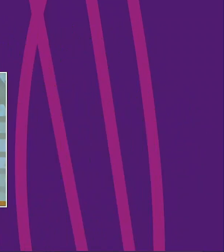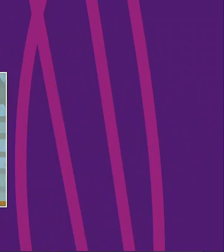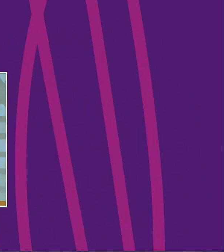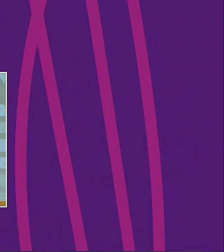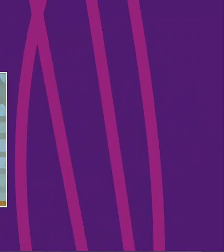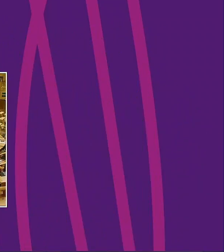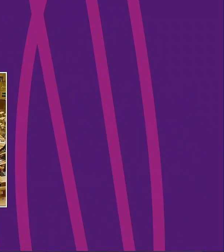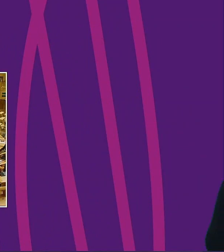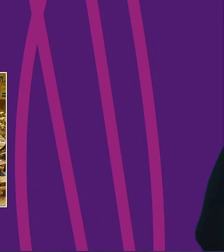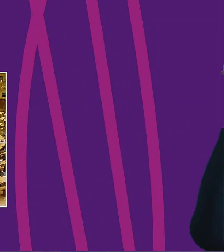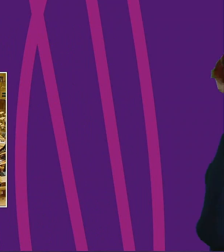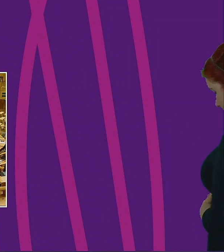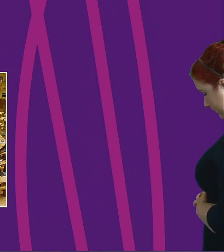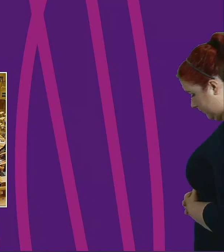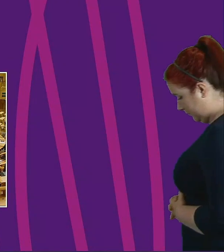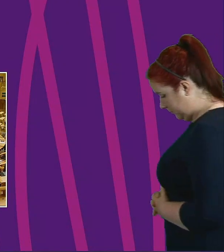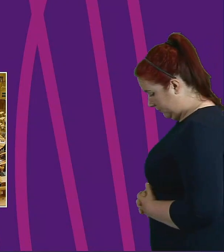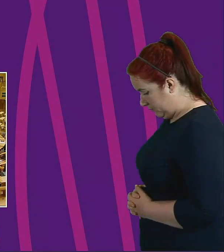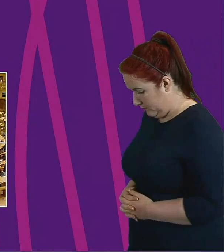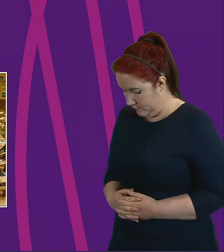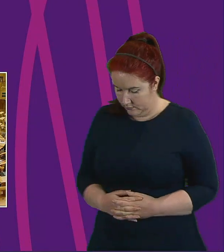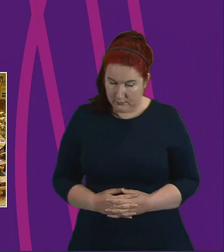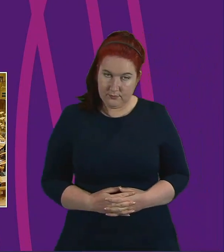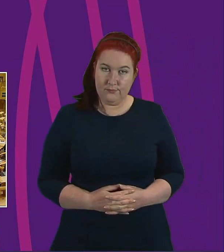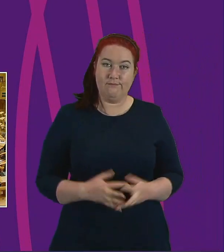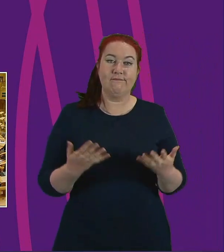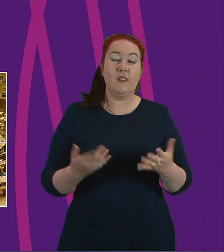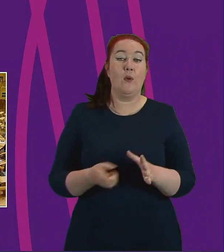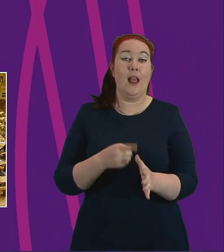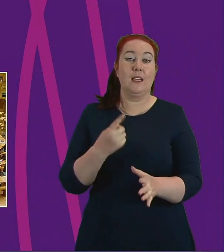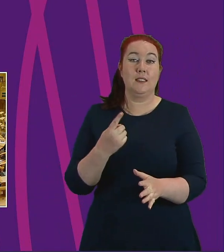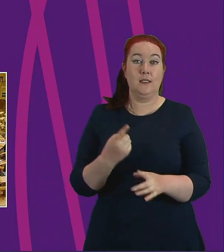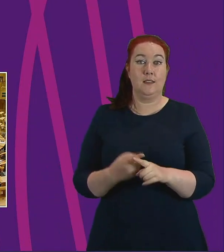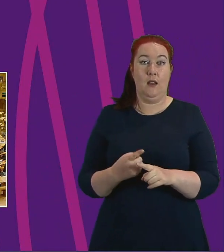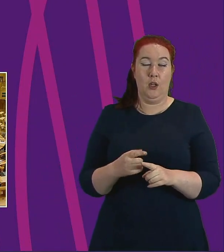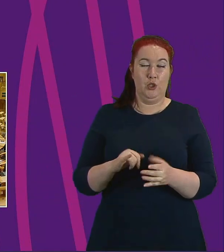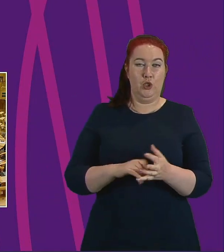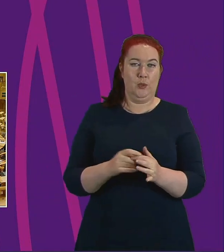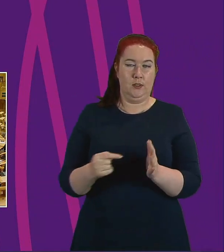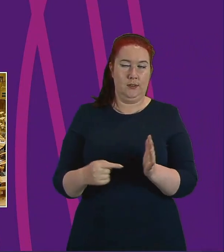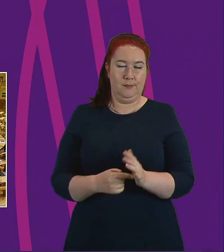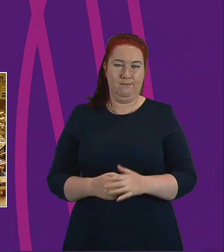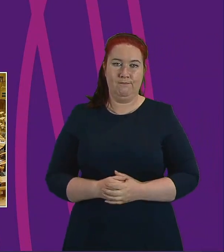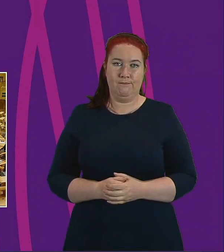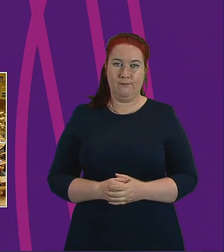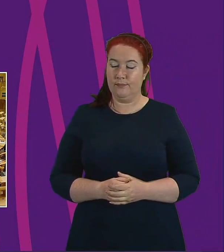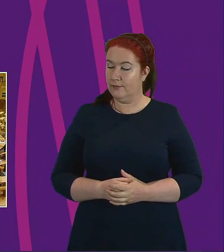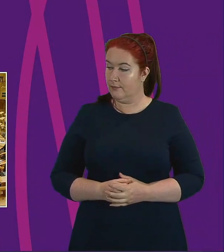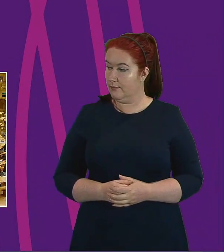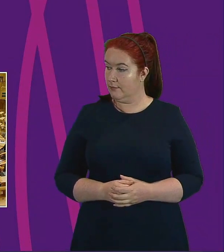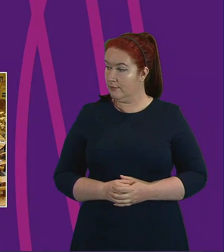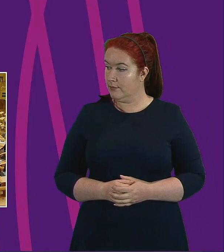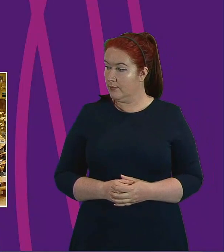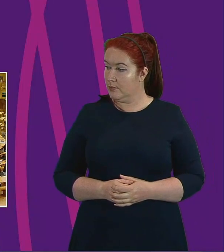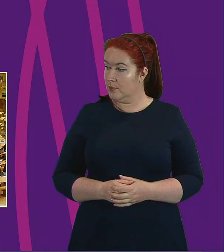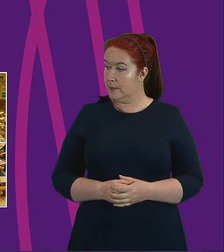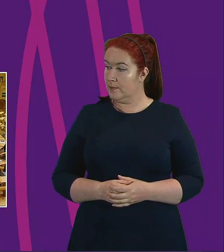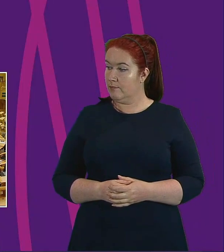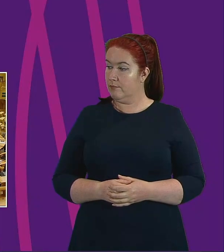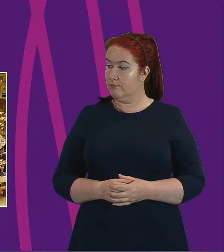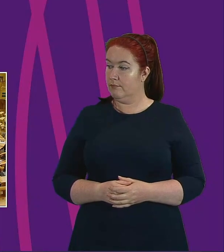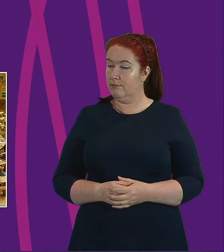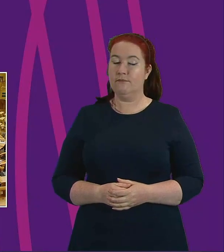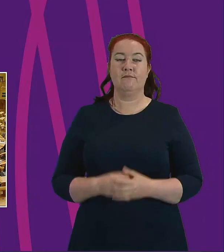much, Mr. Gordon. And I call Alexander Stewart, followed by Ruth McGuire. Mr. Stewart, please. Thank you, Deputy Presiding Officer. The community